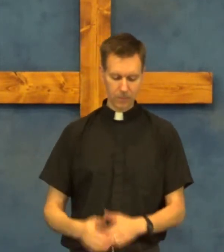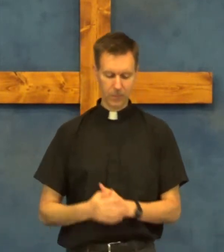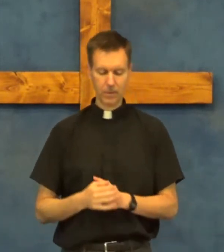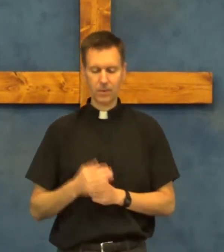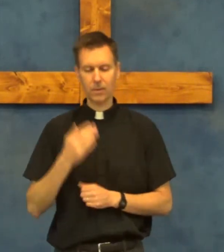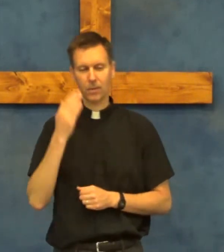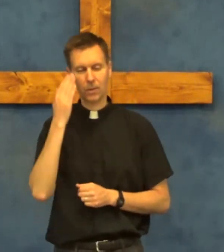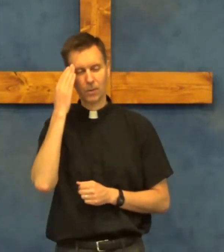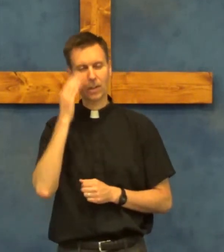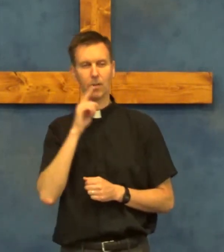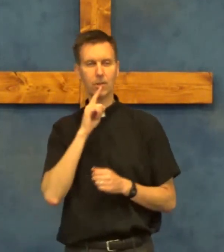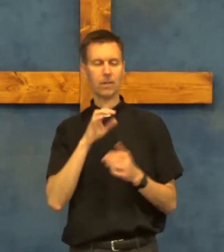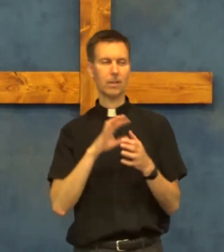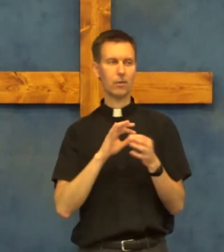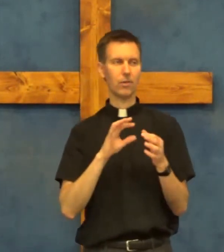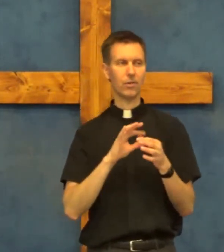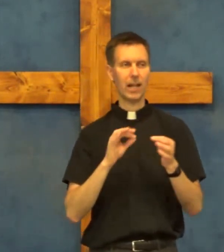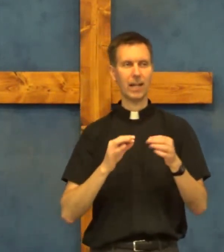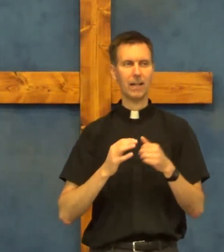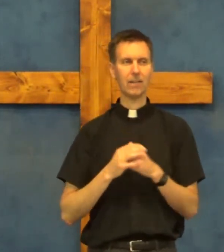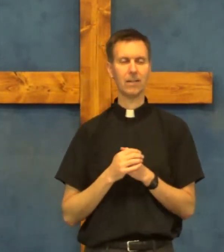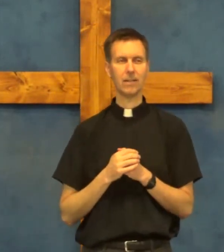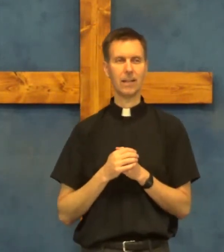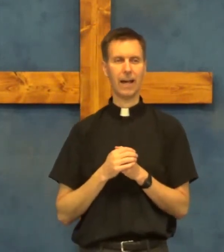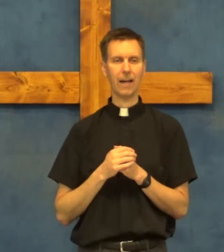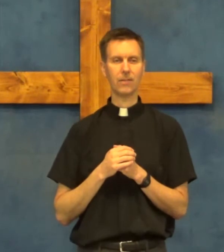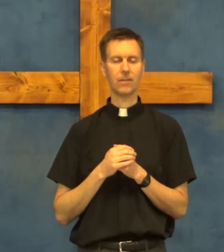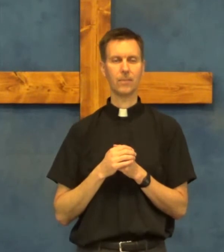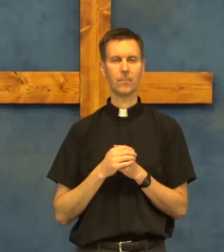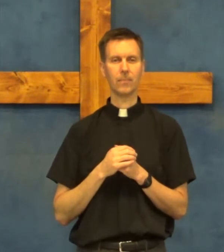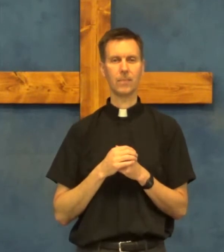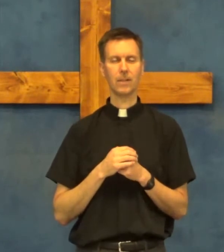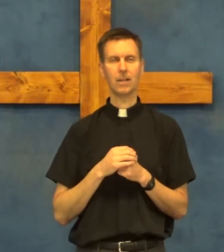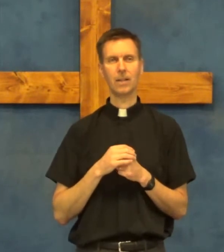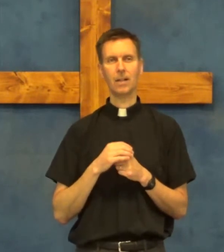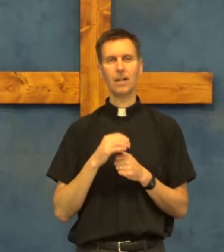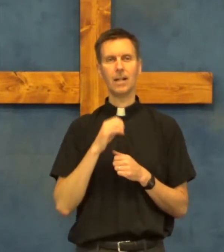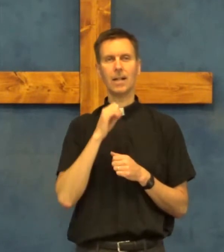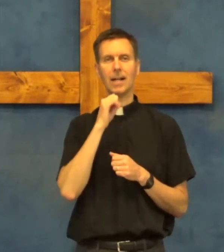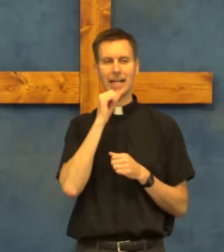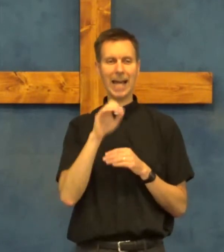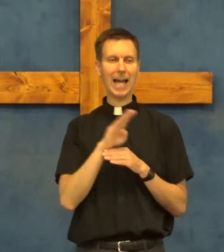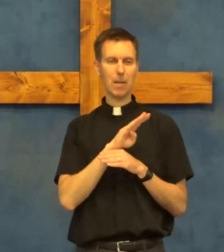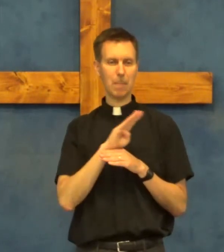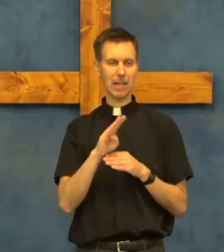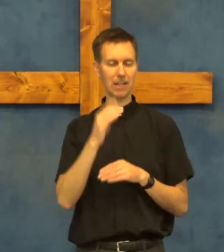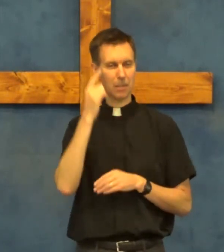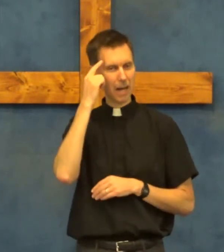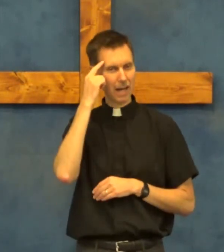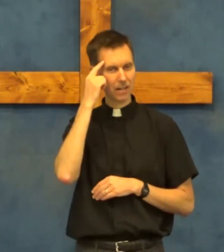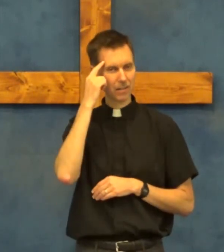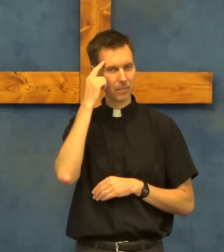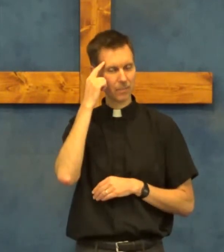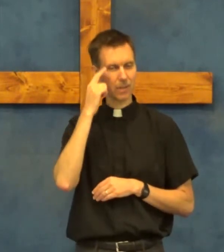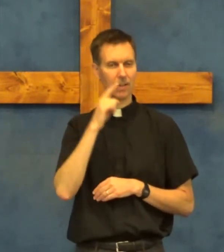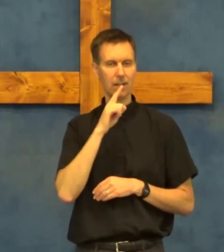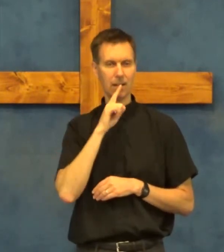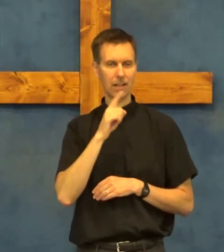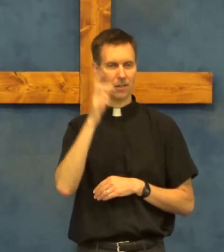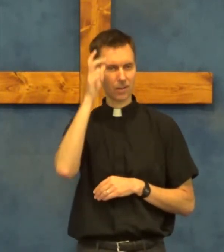now there's there's a saying that a not busy mind is